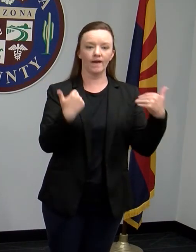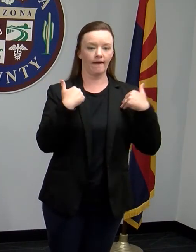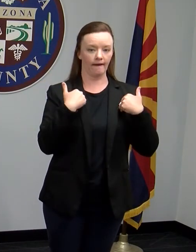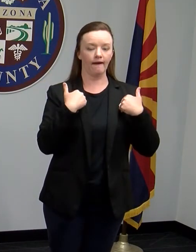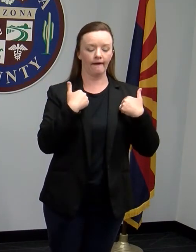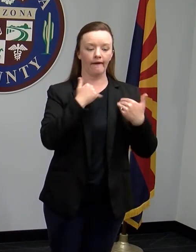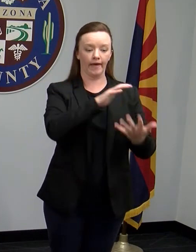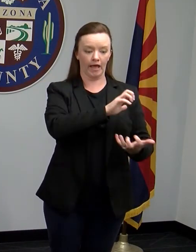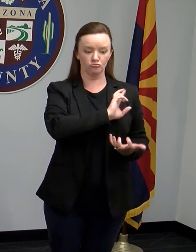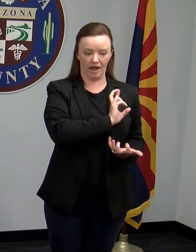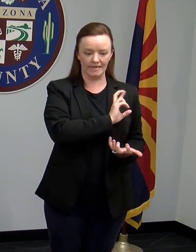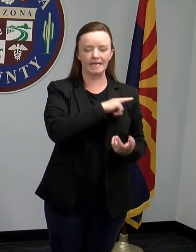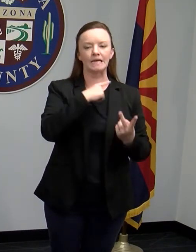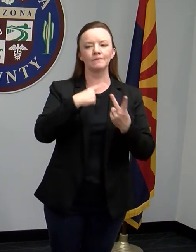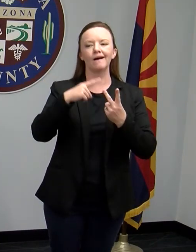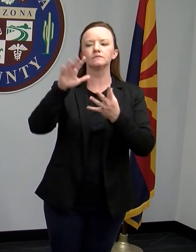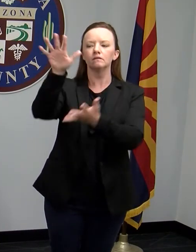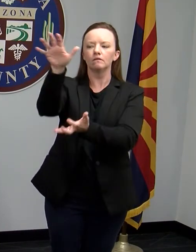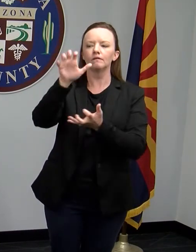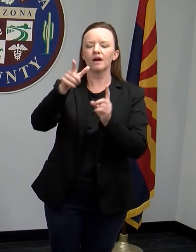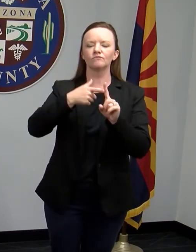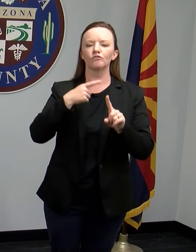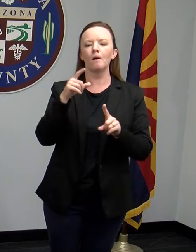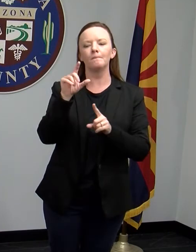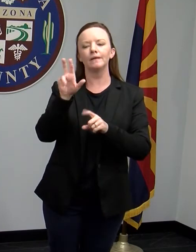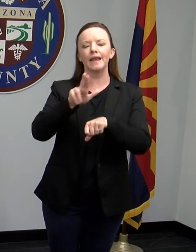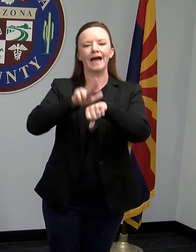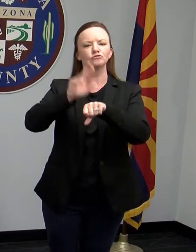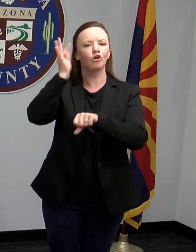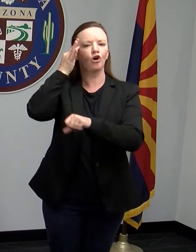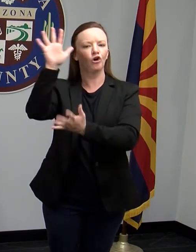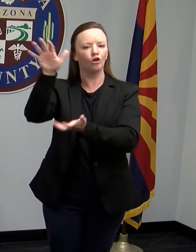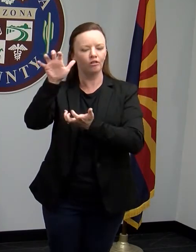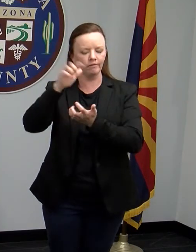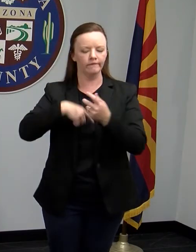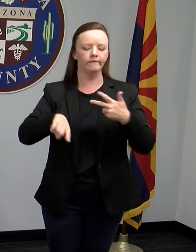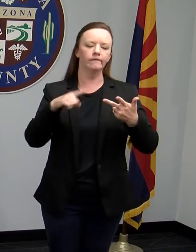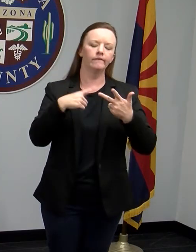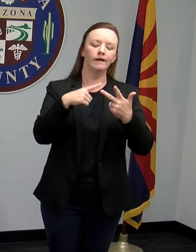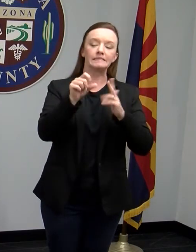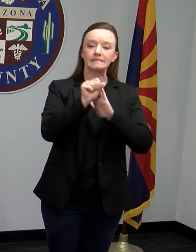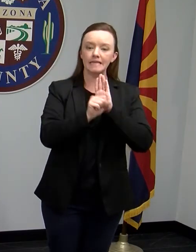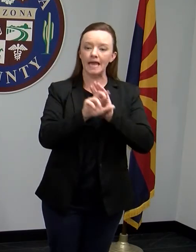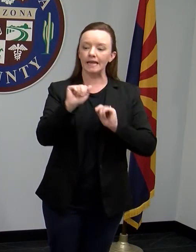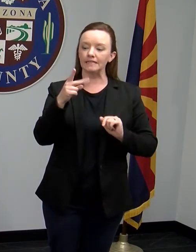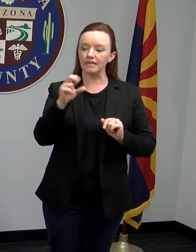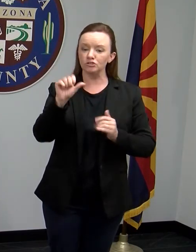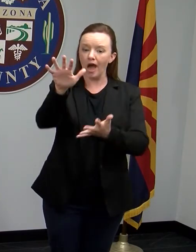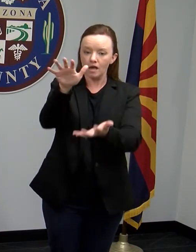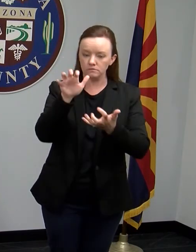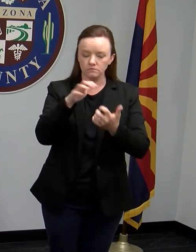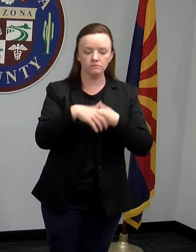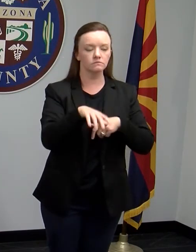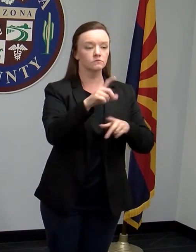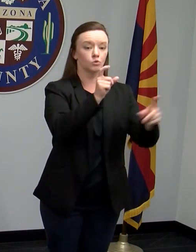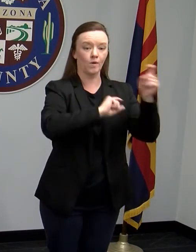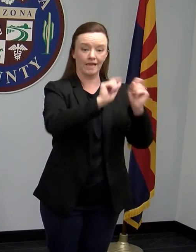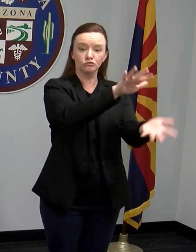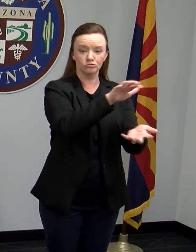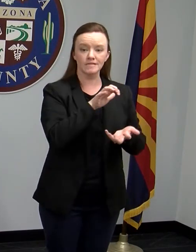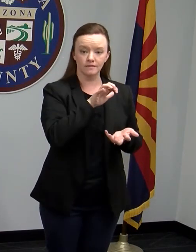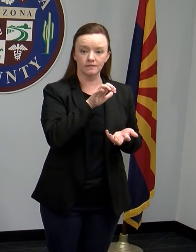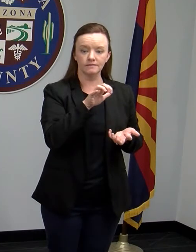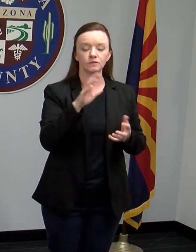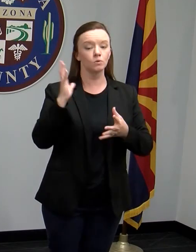as well as from the Strategic National Stockpile, from State ADHS, and from donations, we have currently supplied,